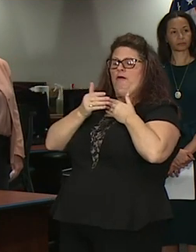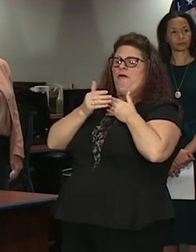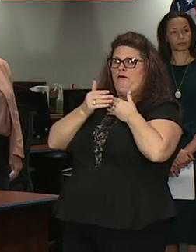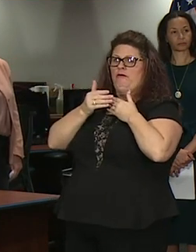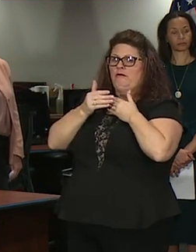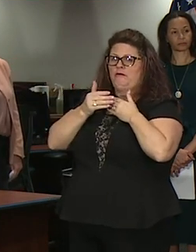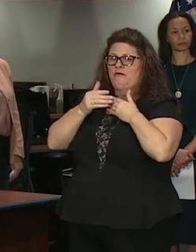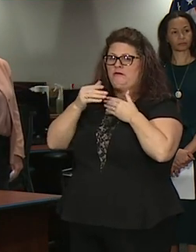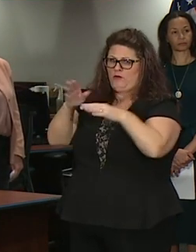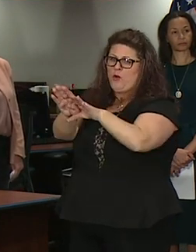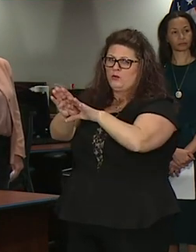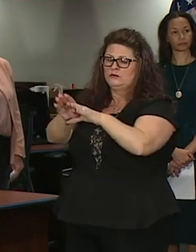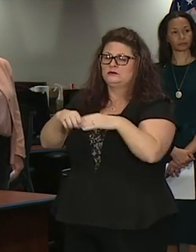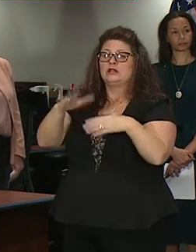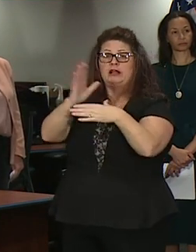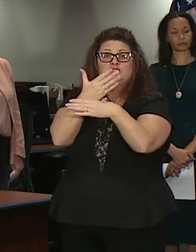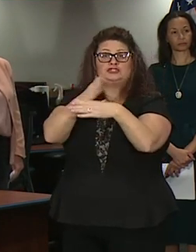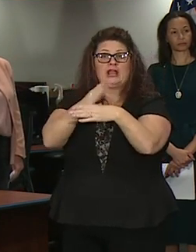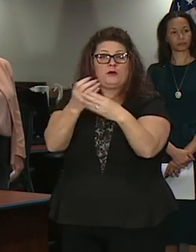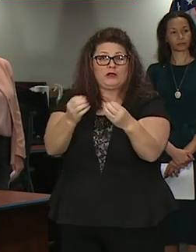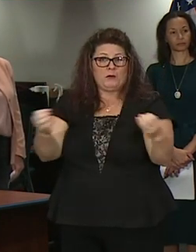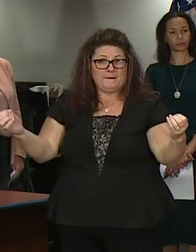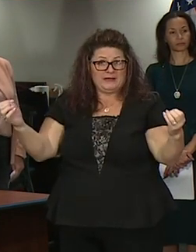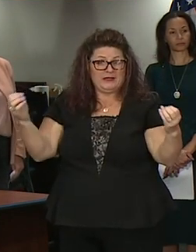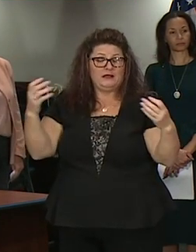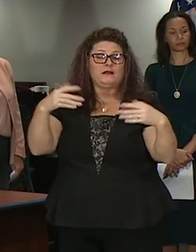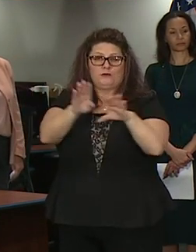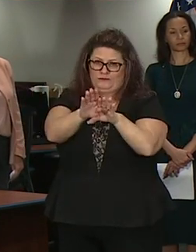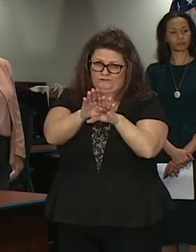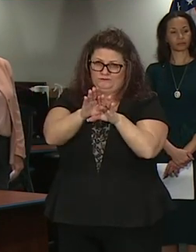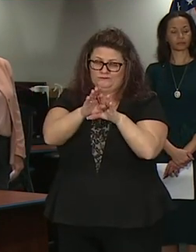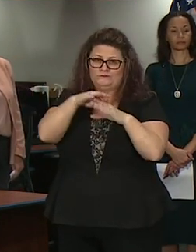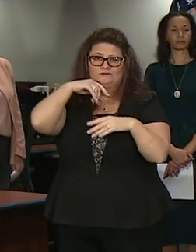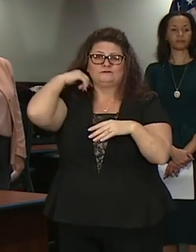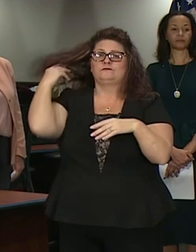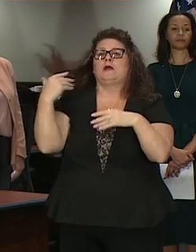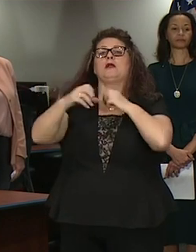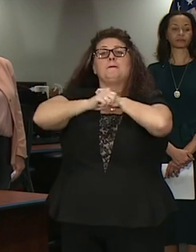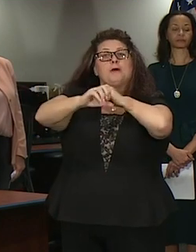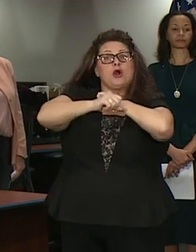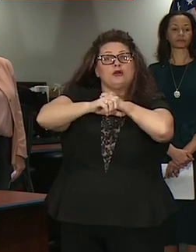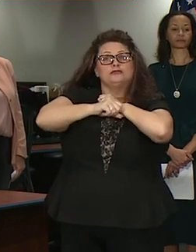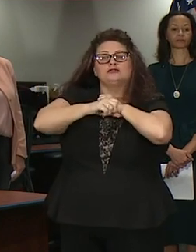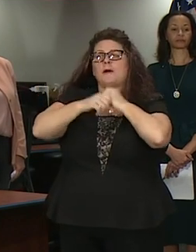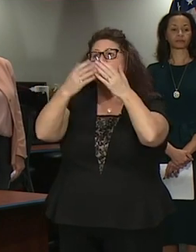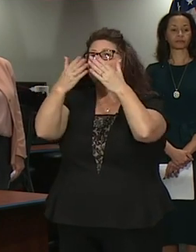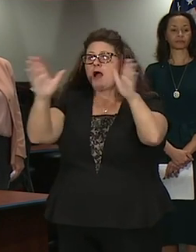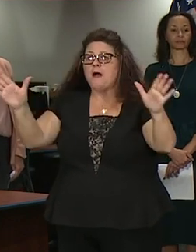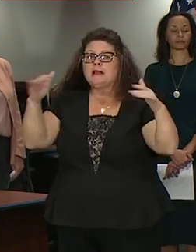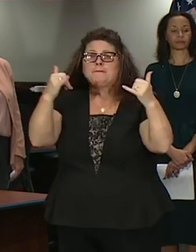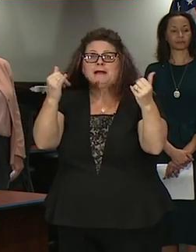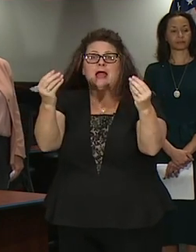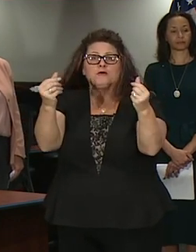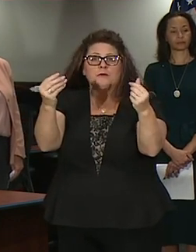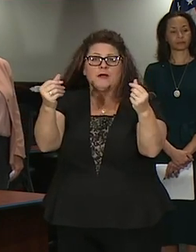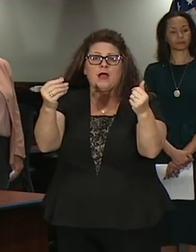requiring shared equipment activities on commercial or public playground equipment and